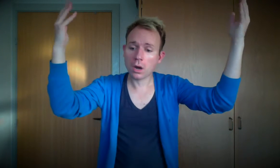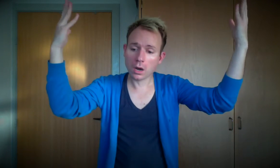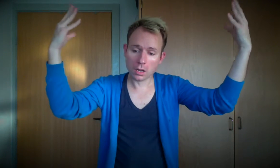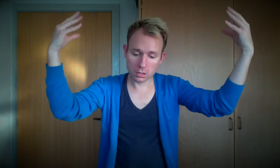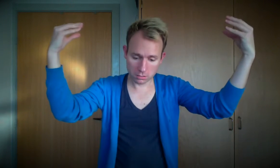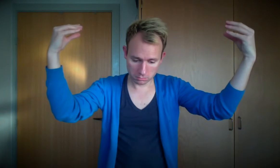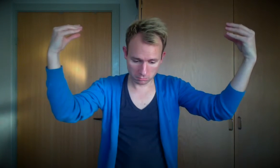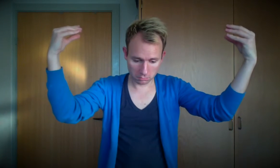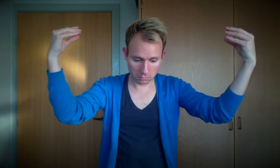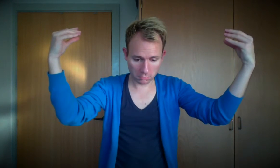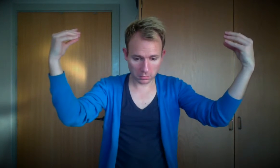Papa,